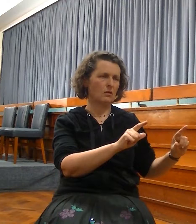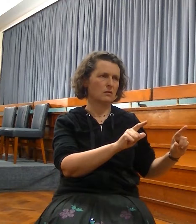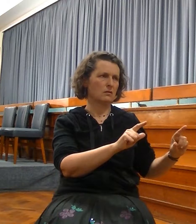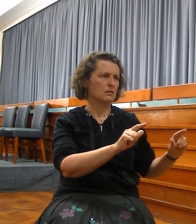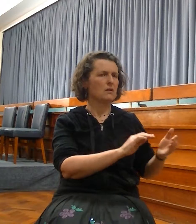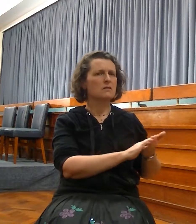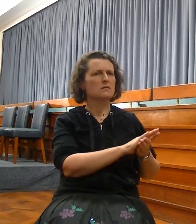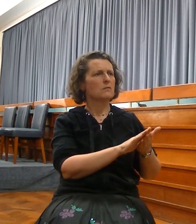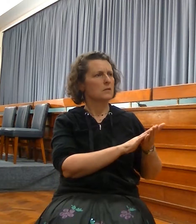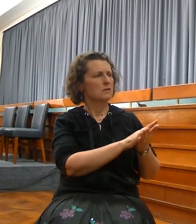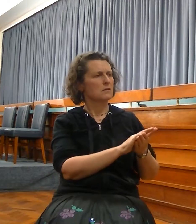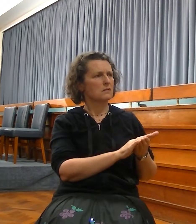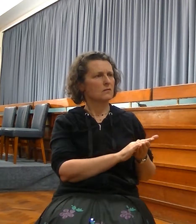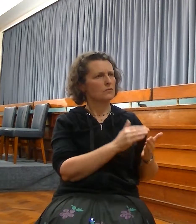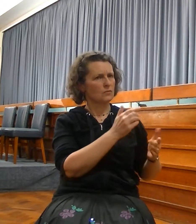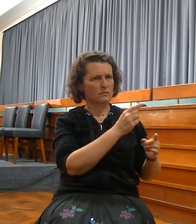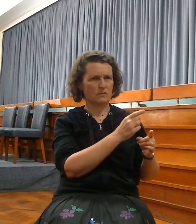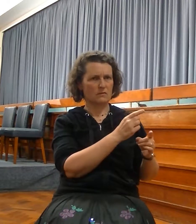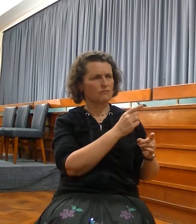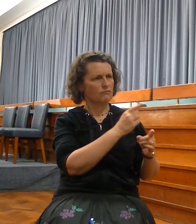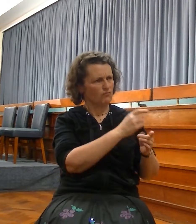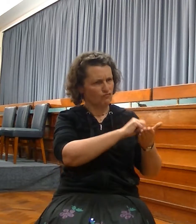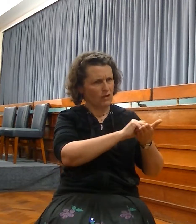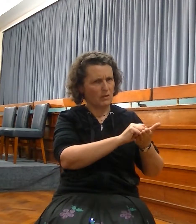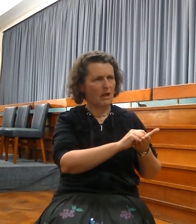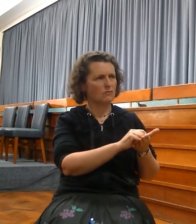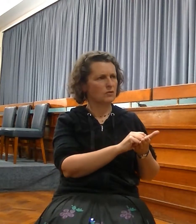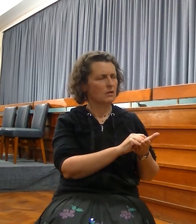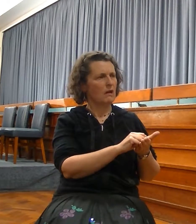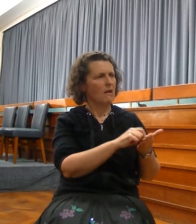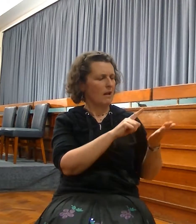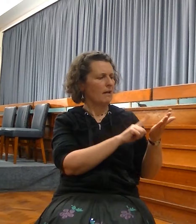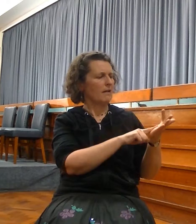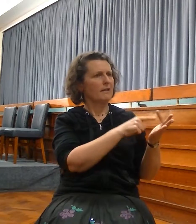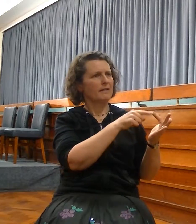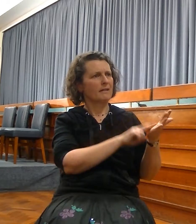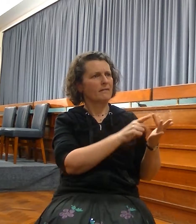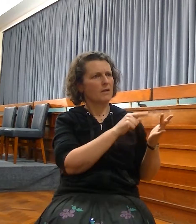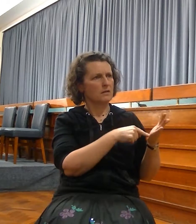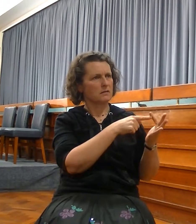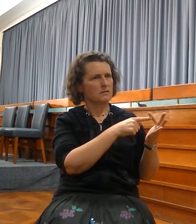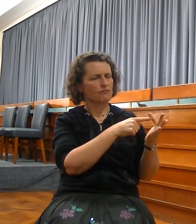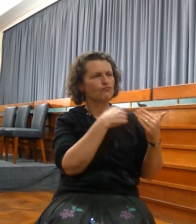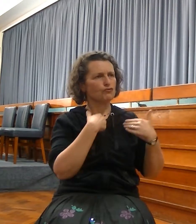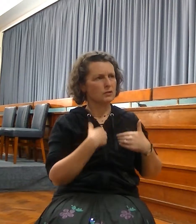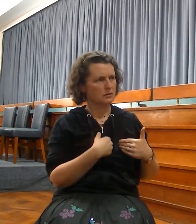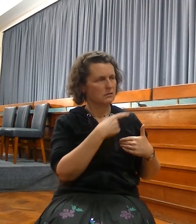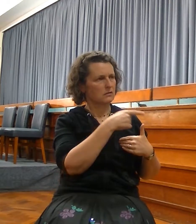saved and wonderful and nourishing the people. It refers to the New Testament ministers. But it's using Jewish